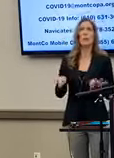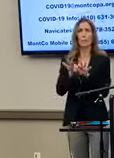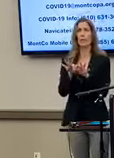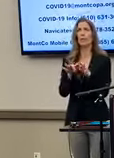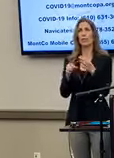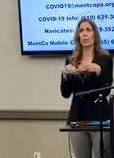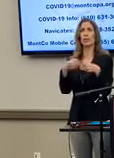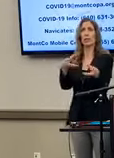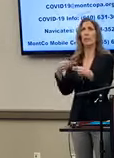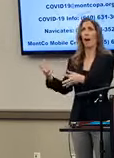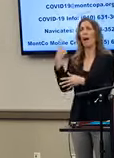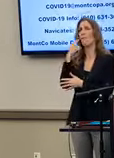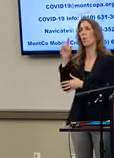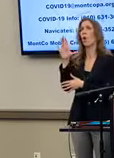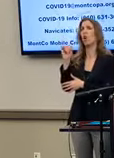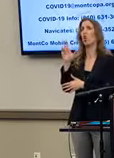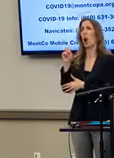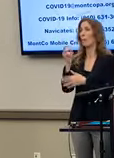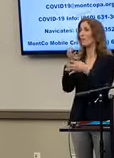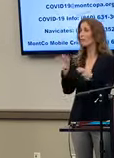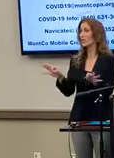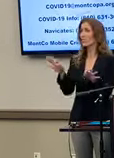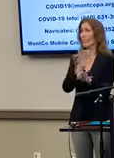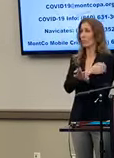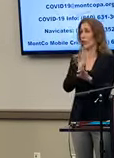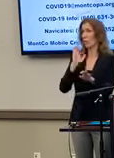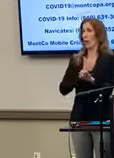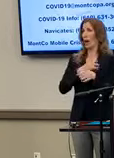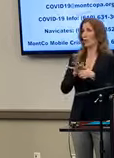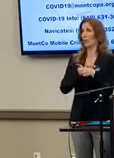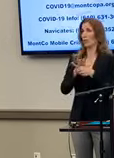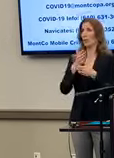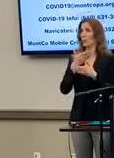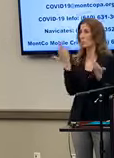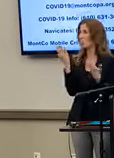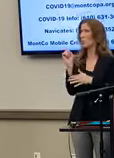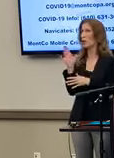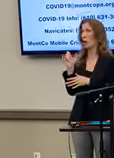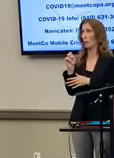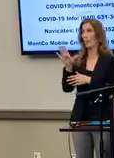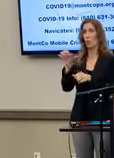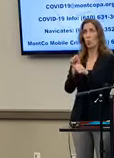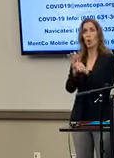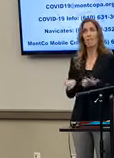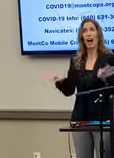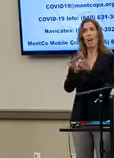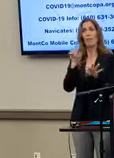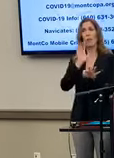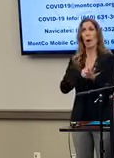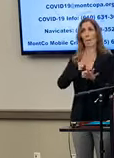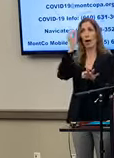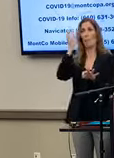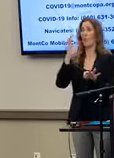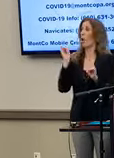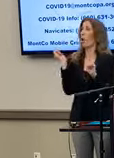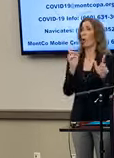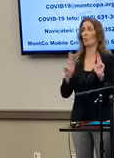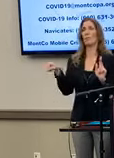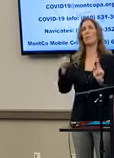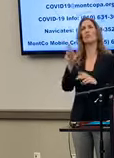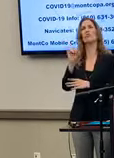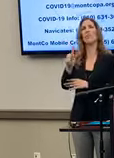supplier of carbon-free energy for our region, and that work is vital, in my opinion. So it puts all those people at risk.